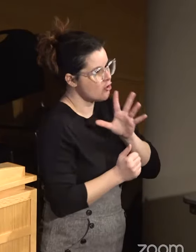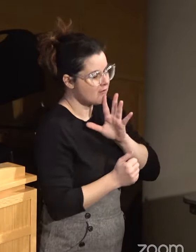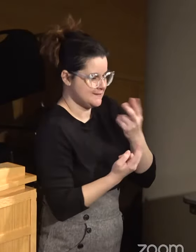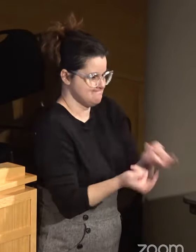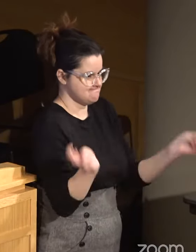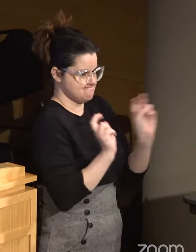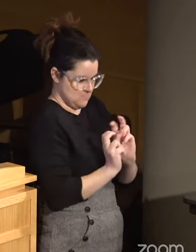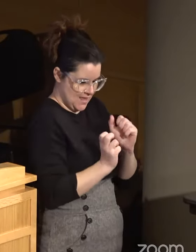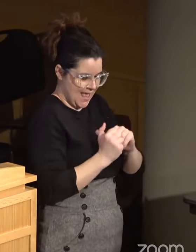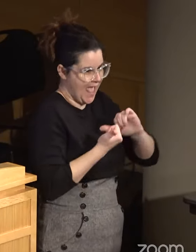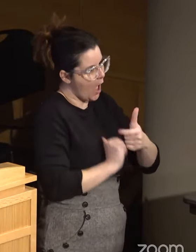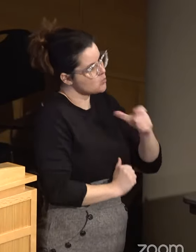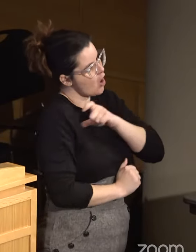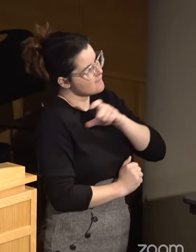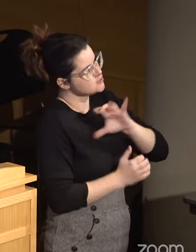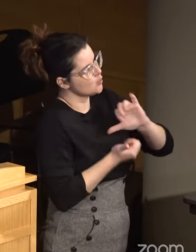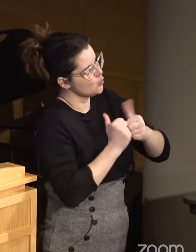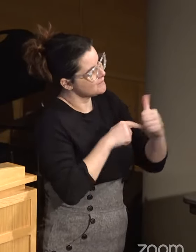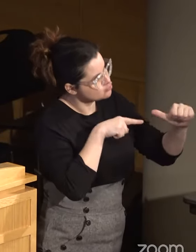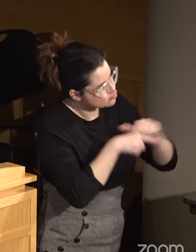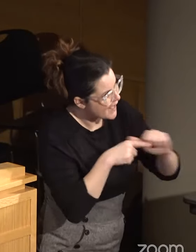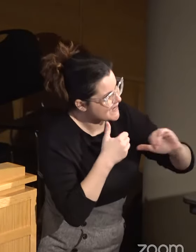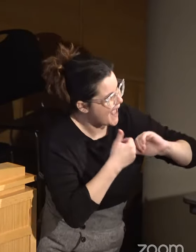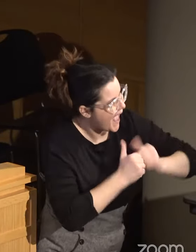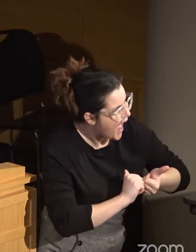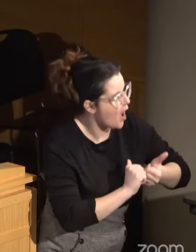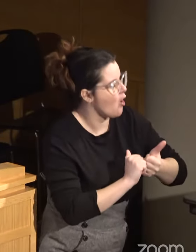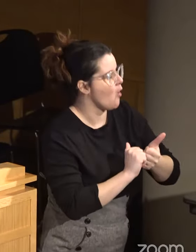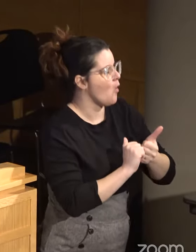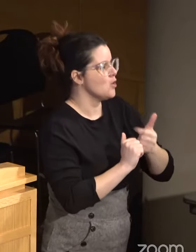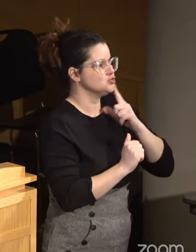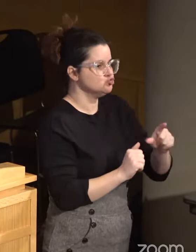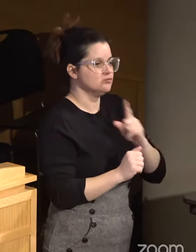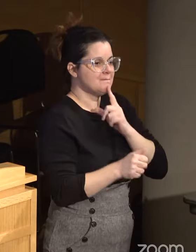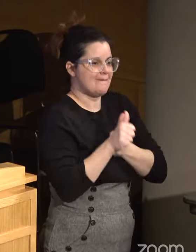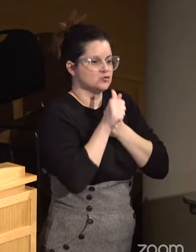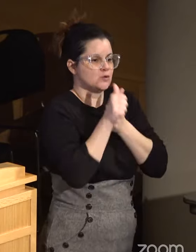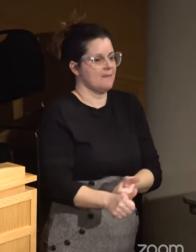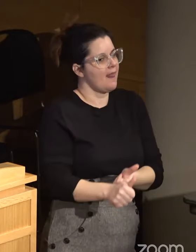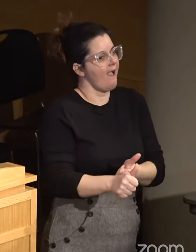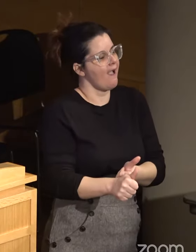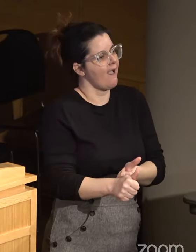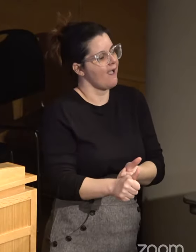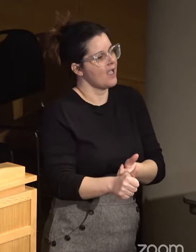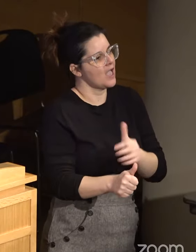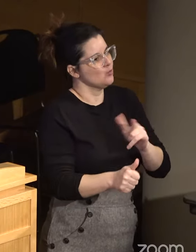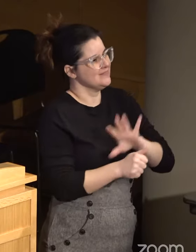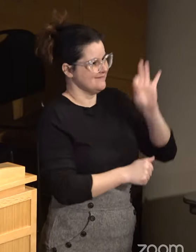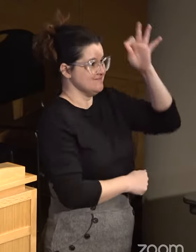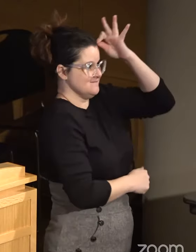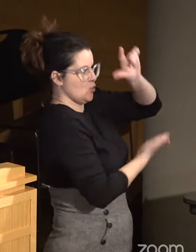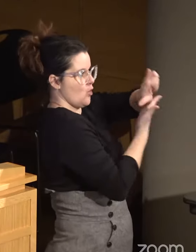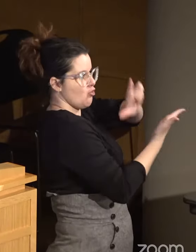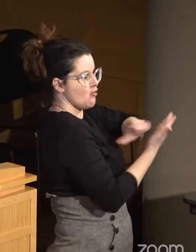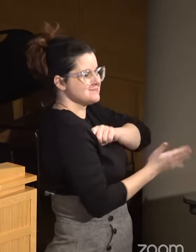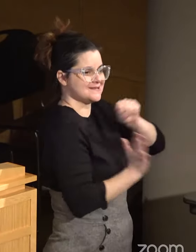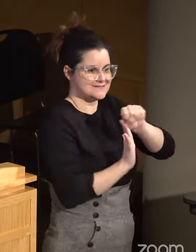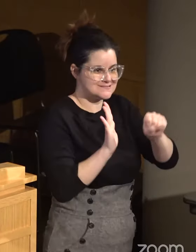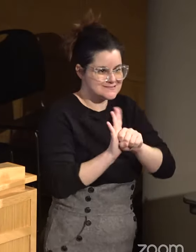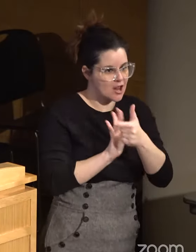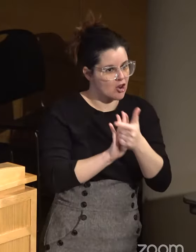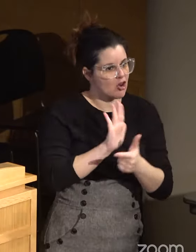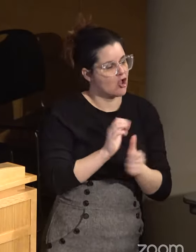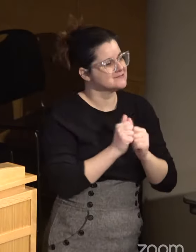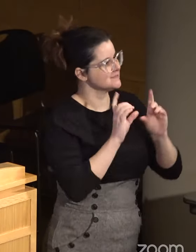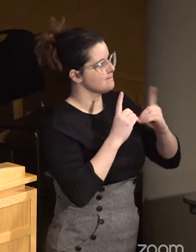how an officer is going to be trained to comply with the federal laws and the state laws and